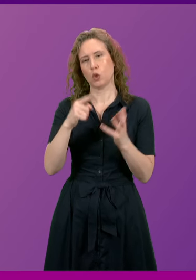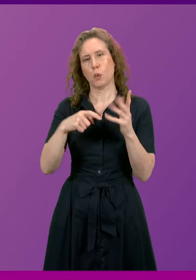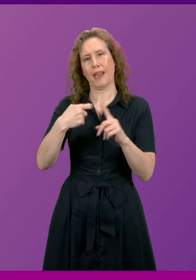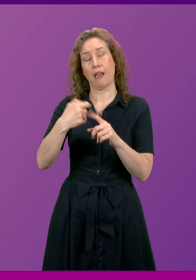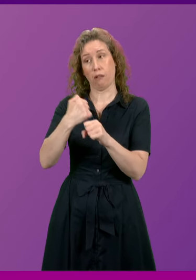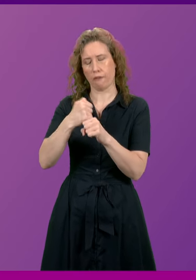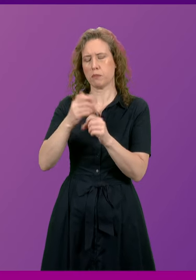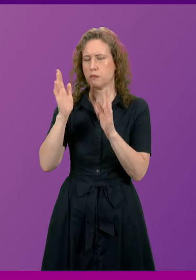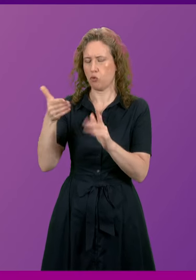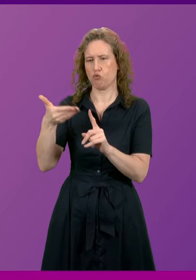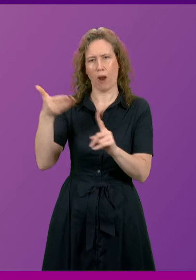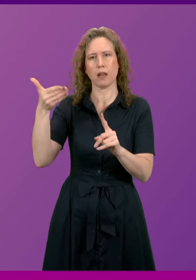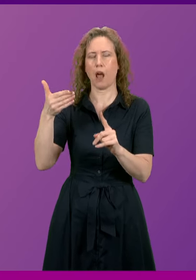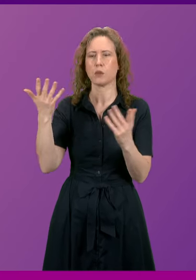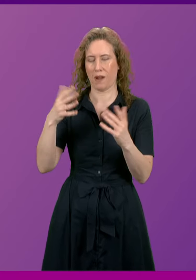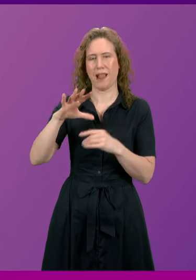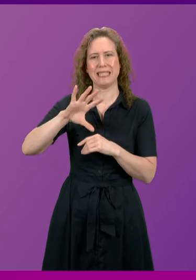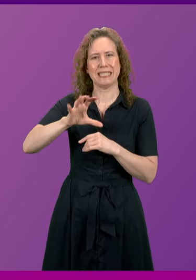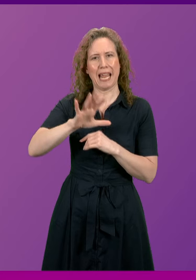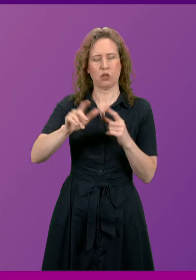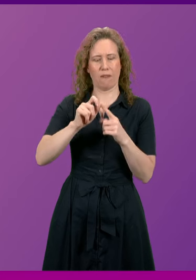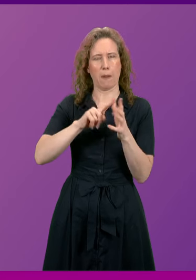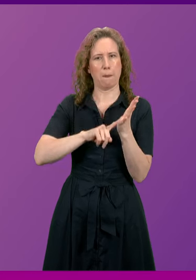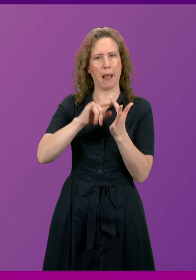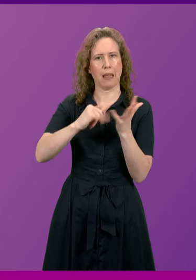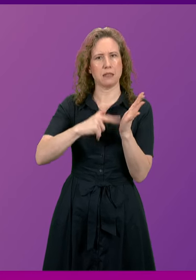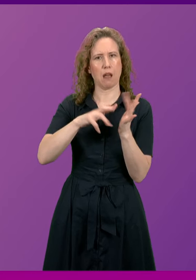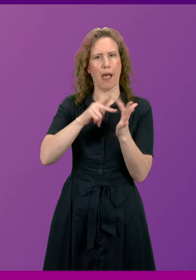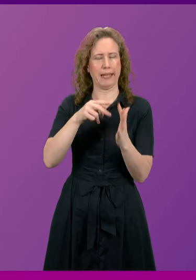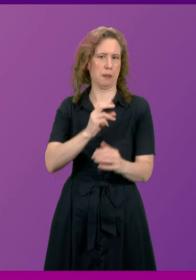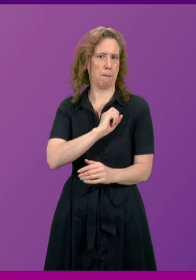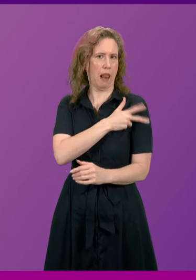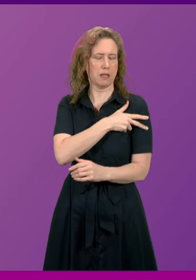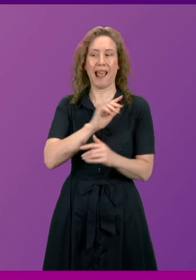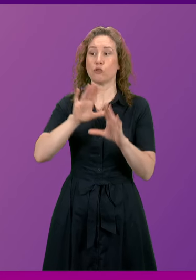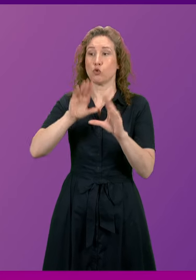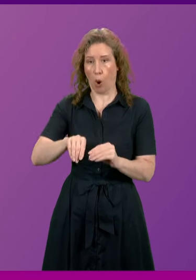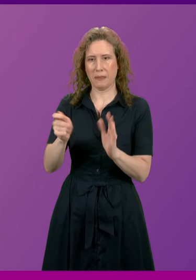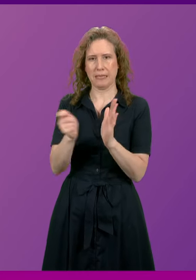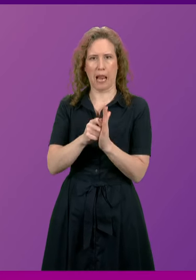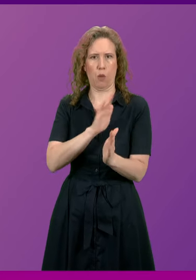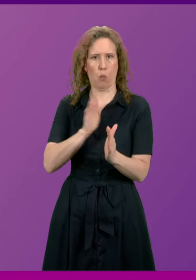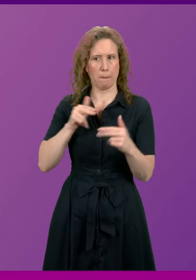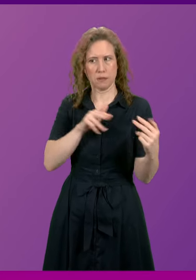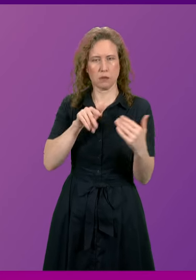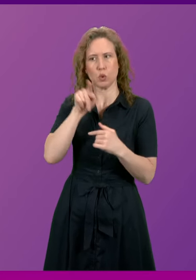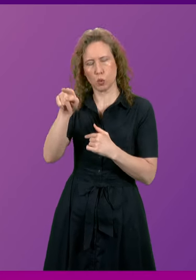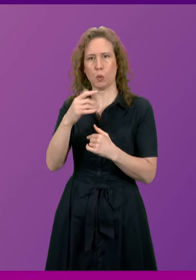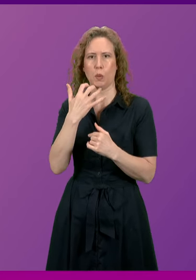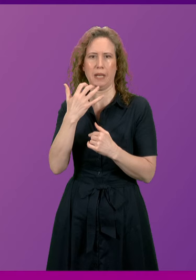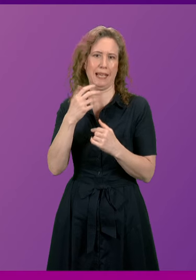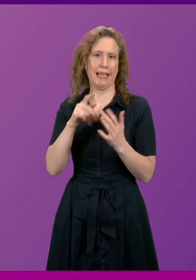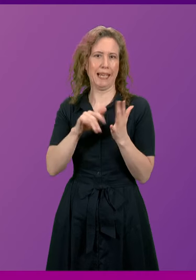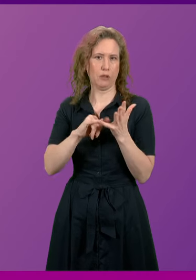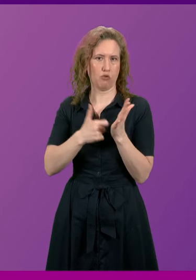government to recognise the state of Palestine and end arms sales to Israel. But the same clarity is needed